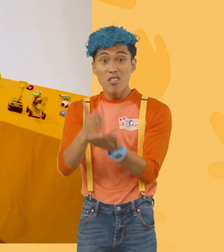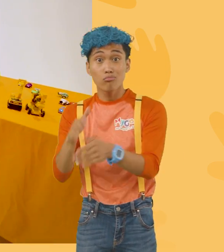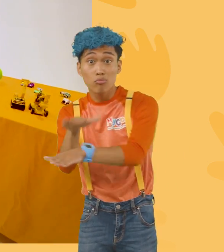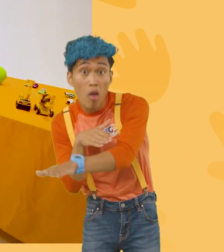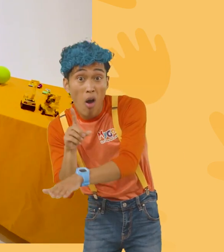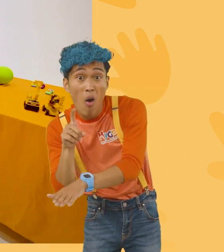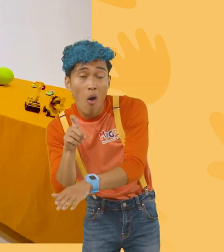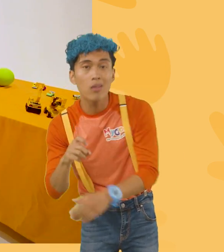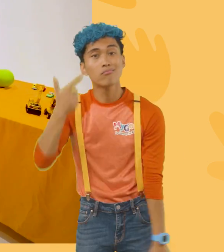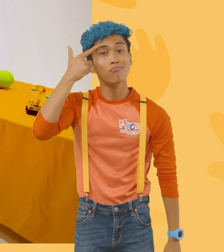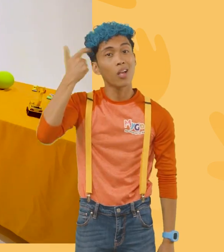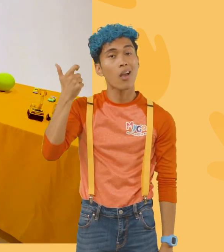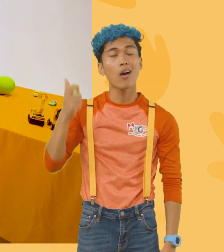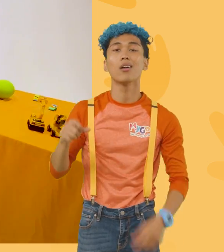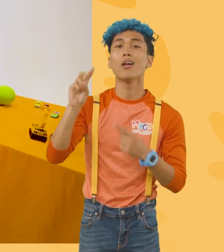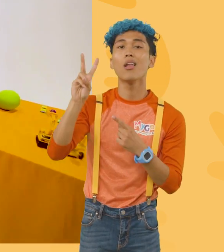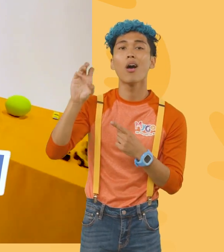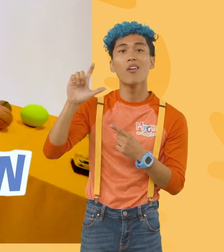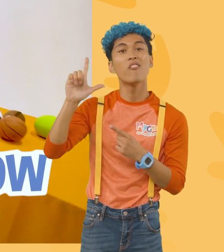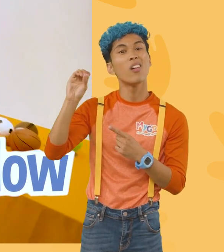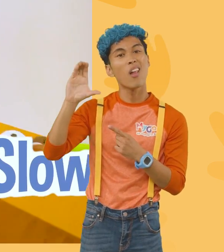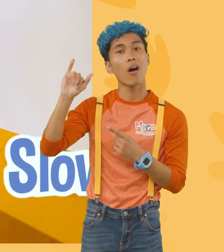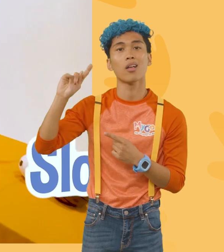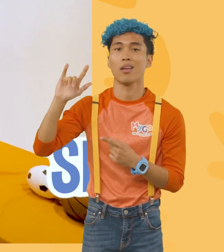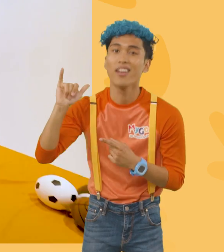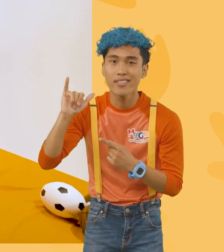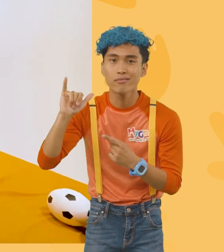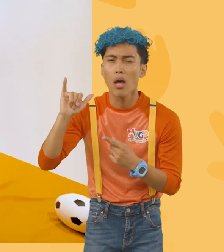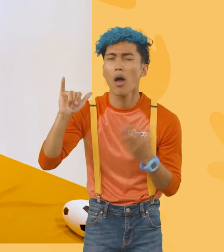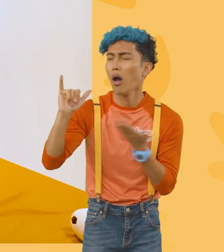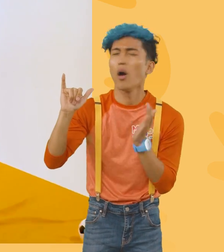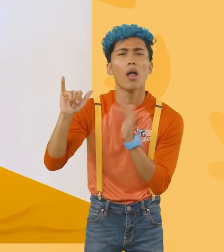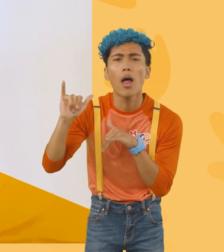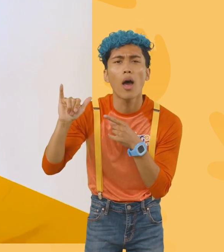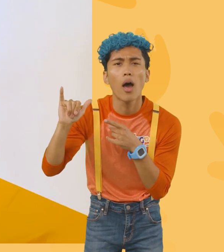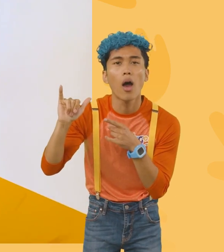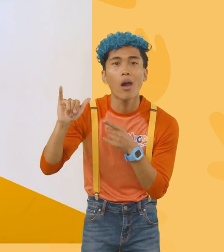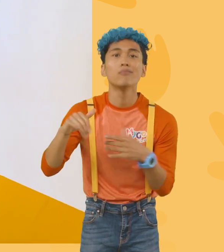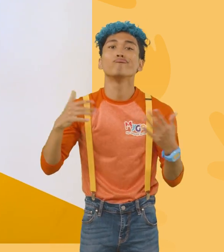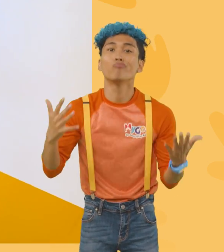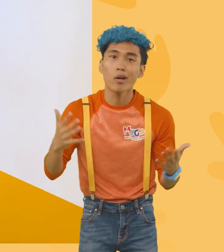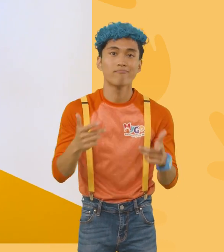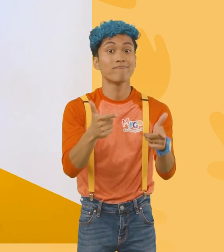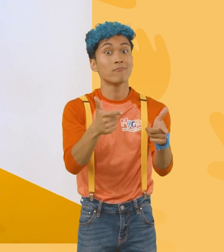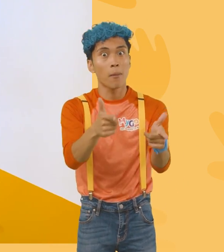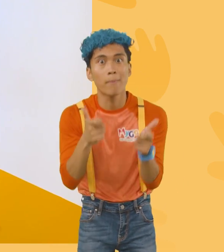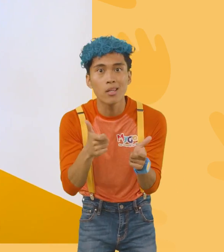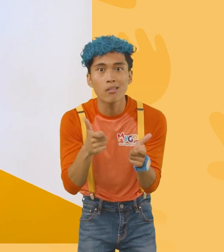Yeah. It's because their velocity. Yeah, velocity is basically the speed at which